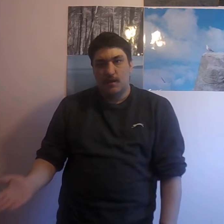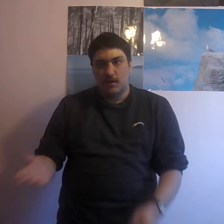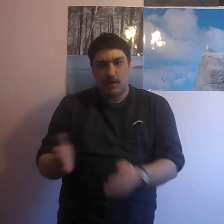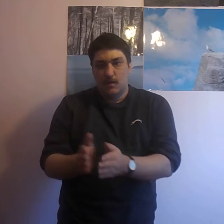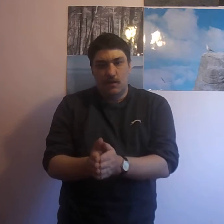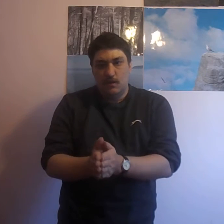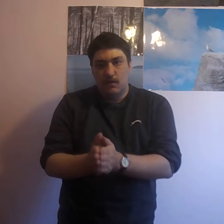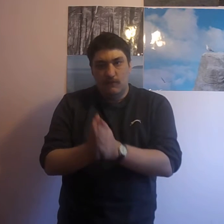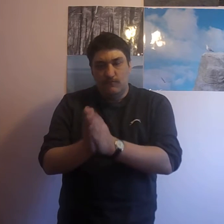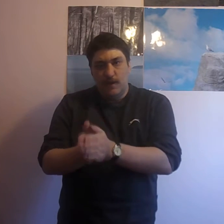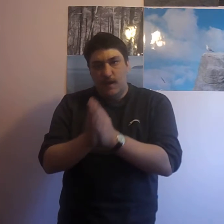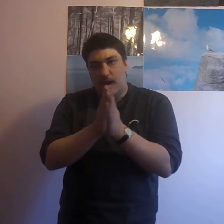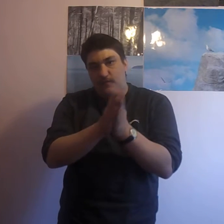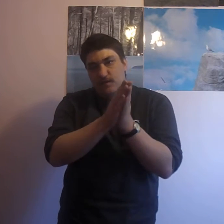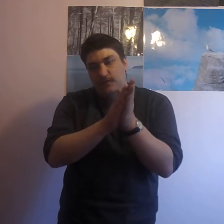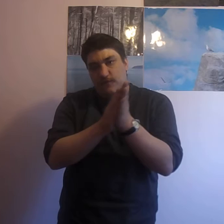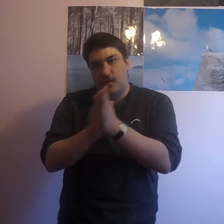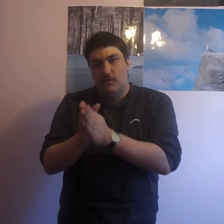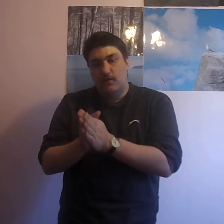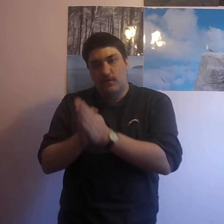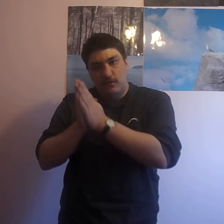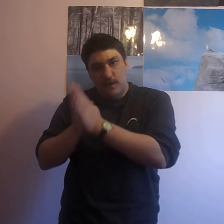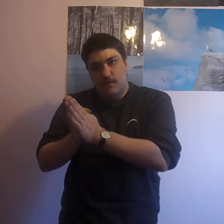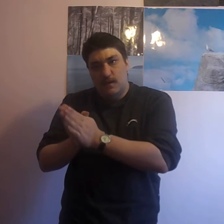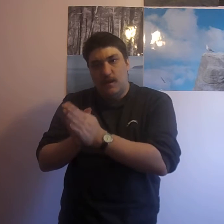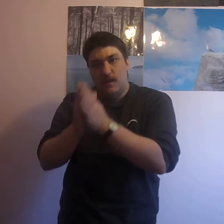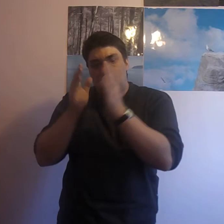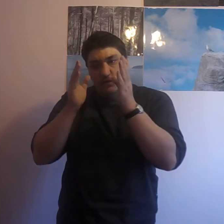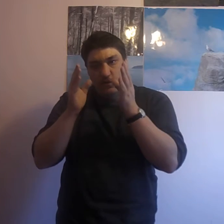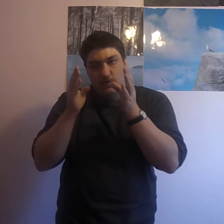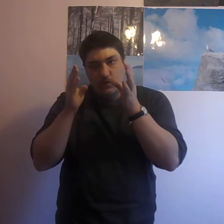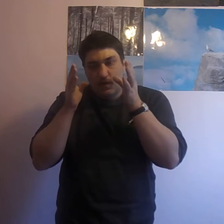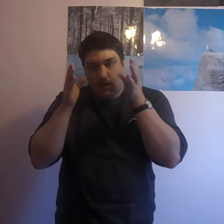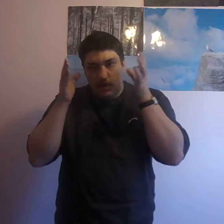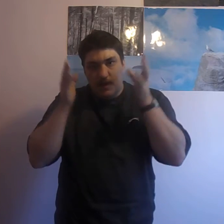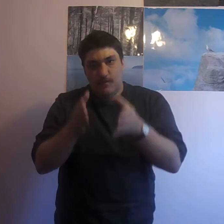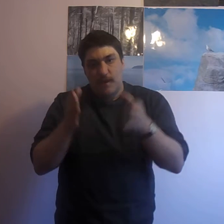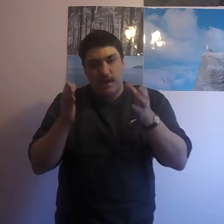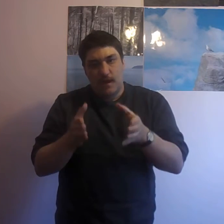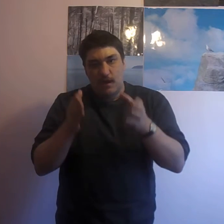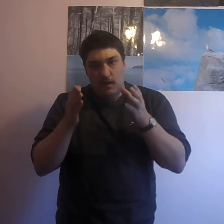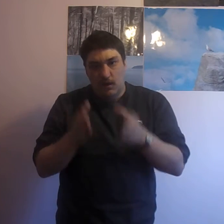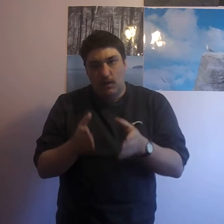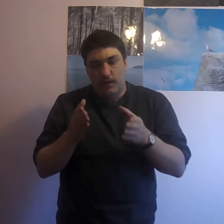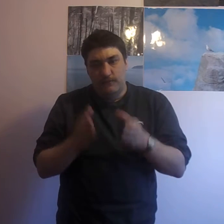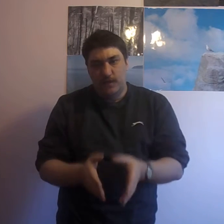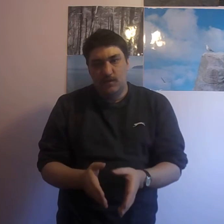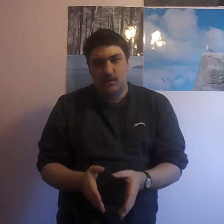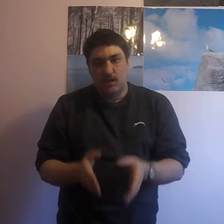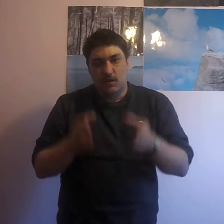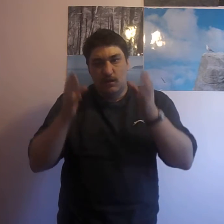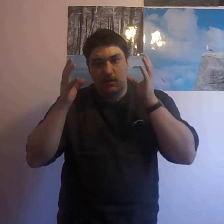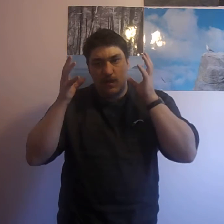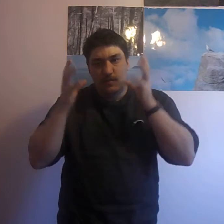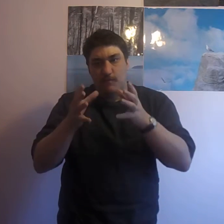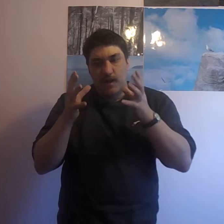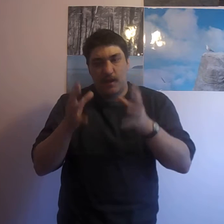really have shifted focus to the internet, to let's make it an online feature. Let's make it